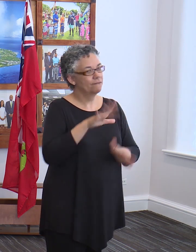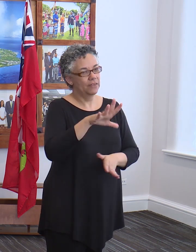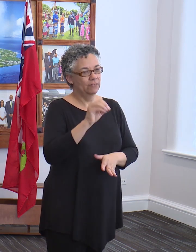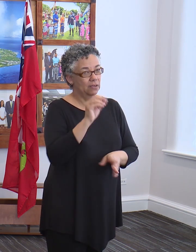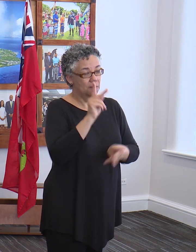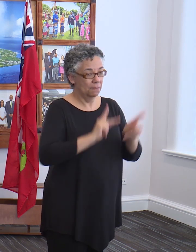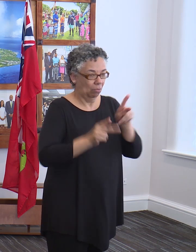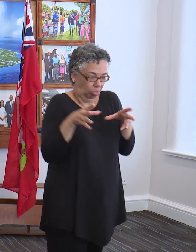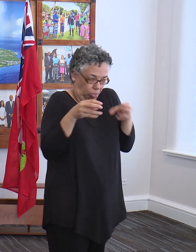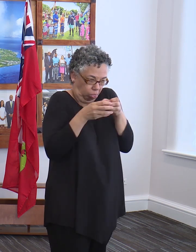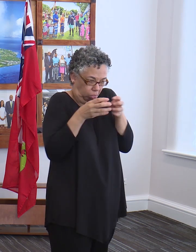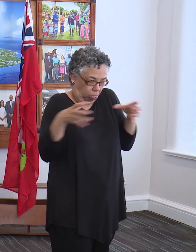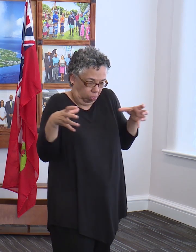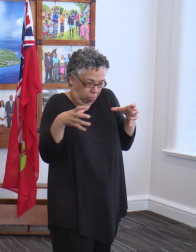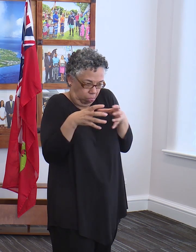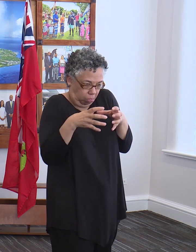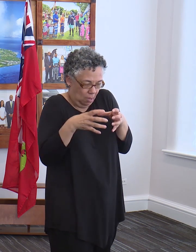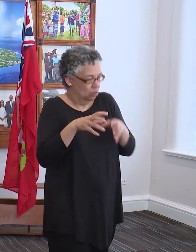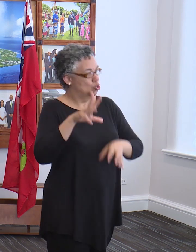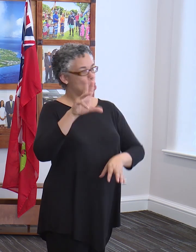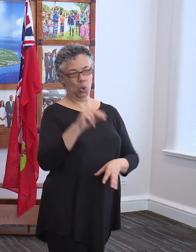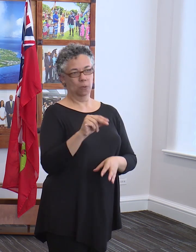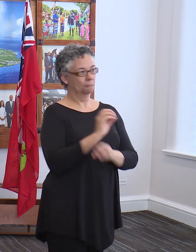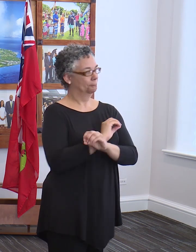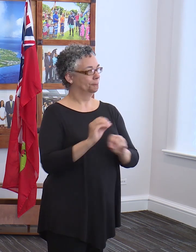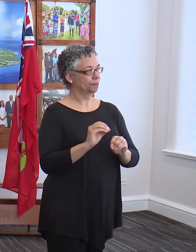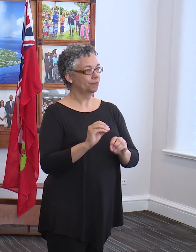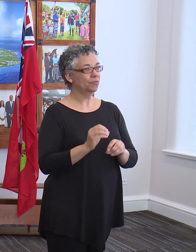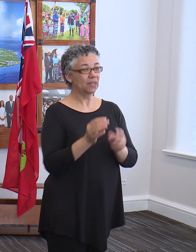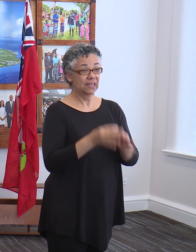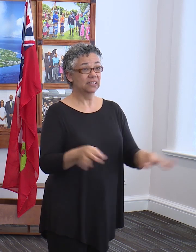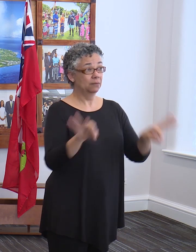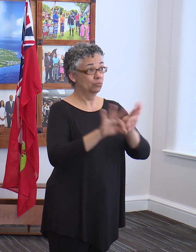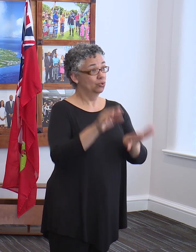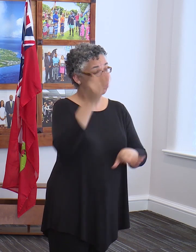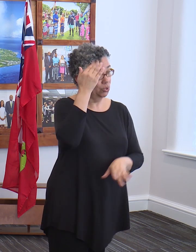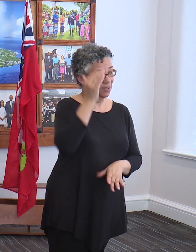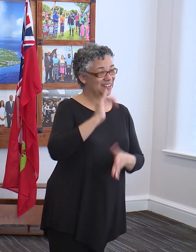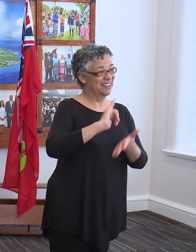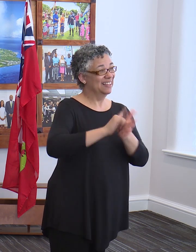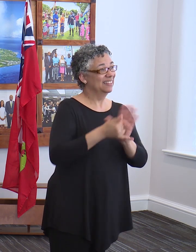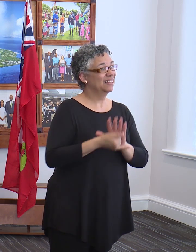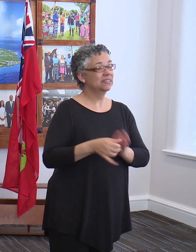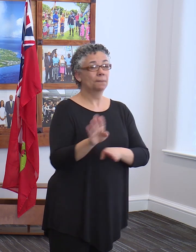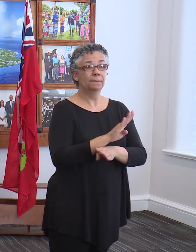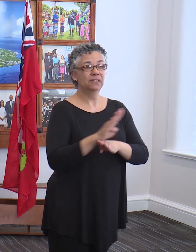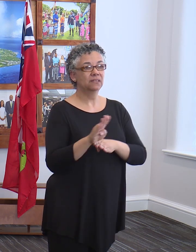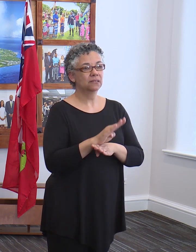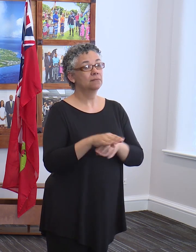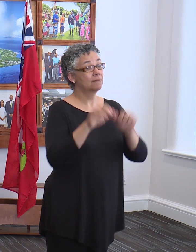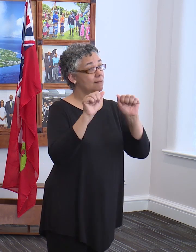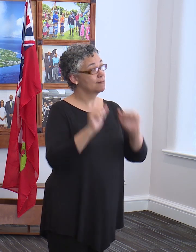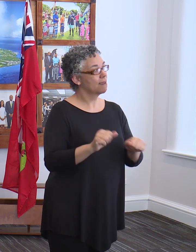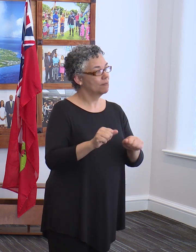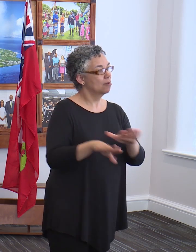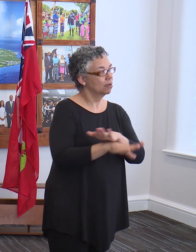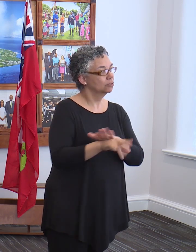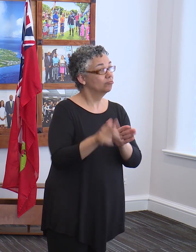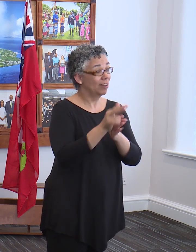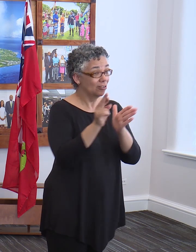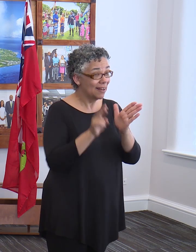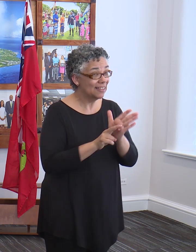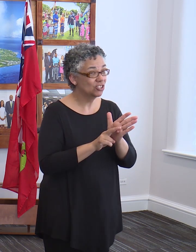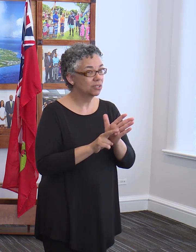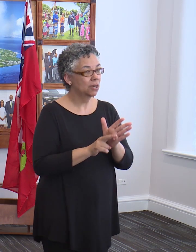space. It is important to note that these items and the following businesses can be enforced under regulations and